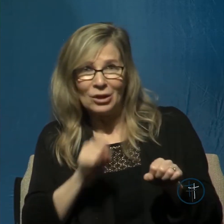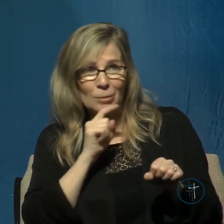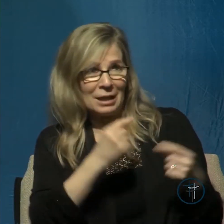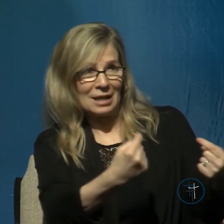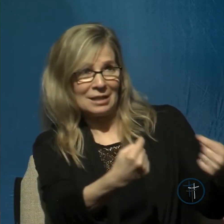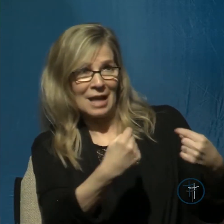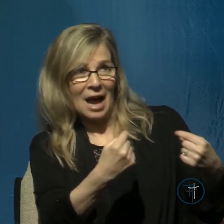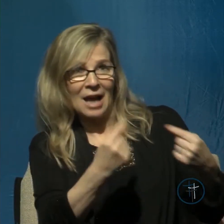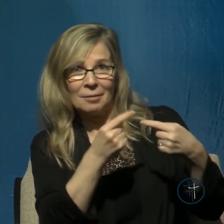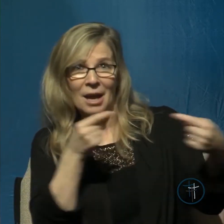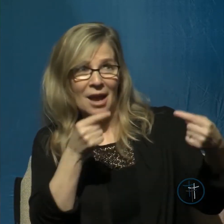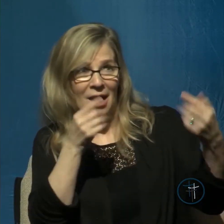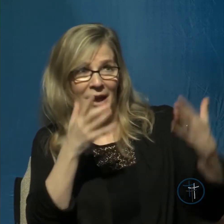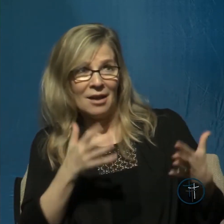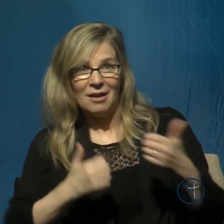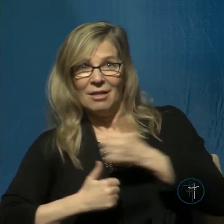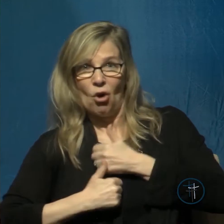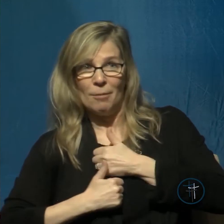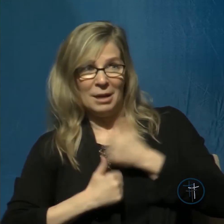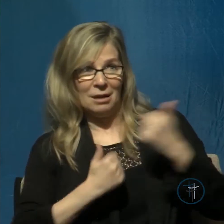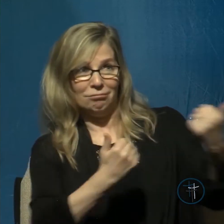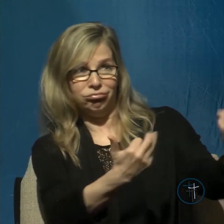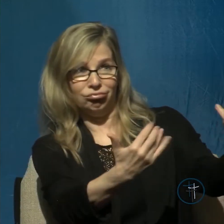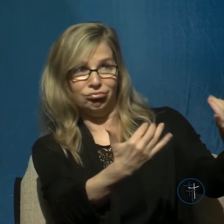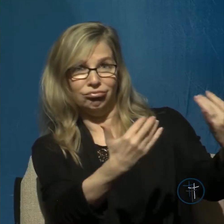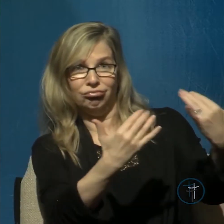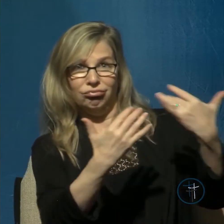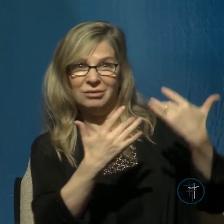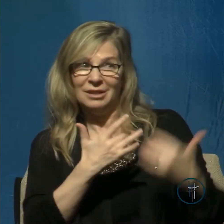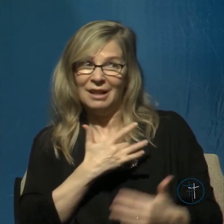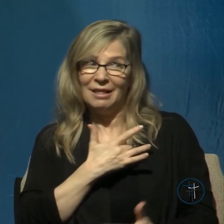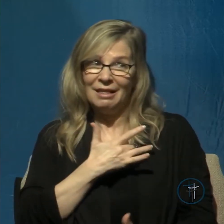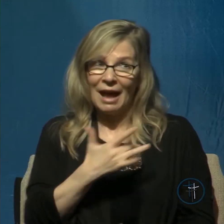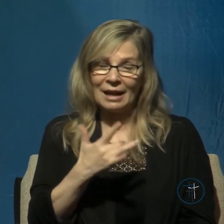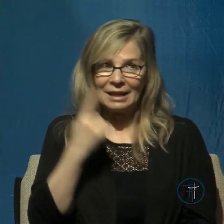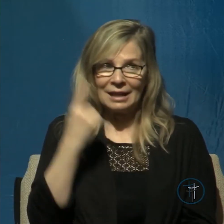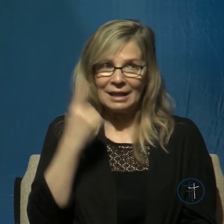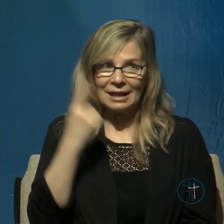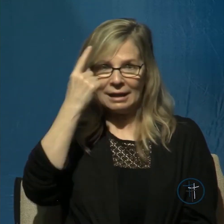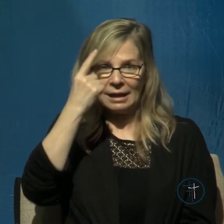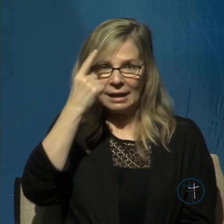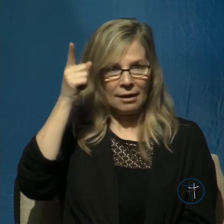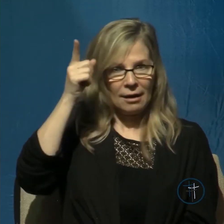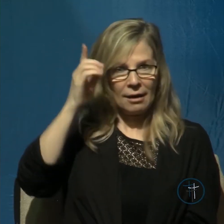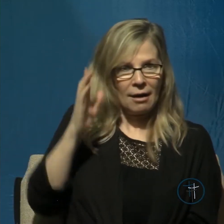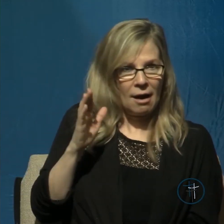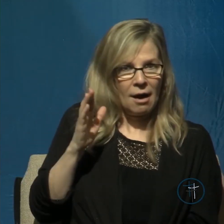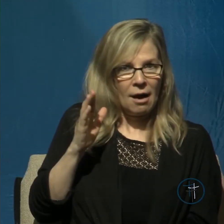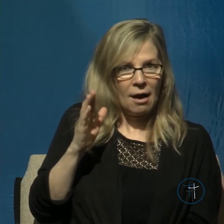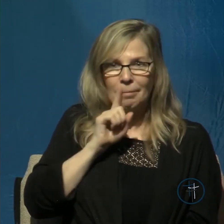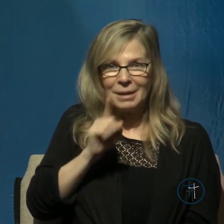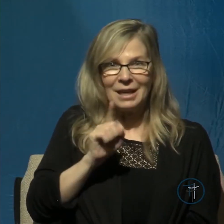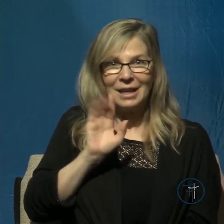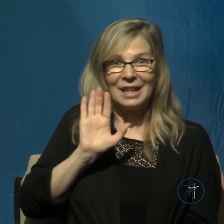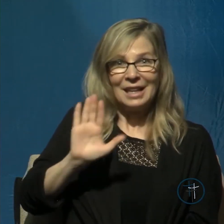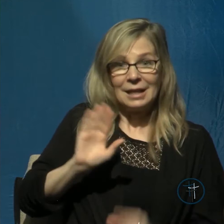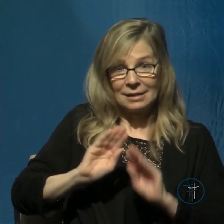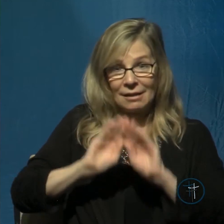adversaries, his enemies. So, he is most likely then thinking of God being his light, watch this, in the sense